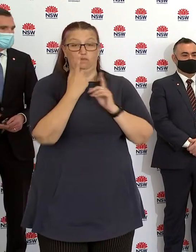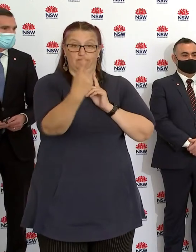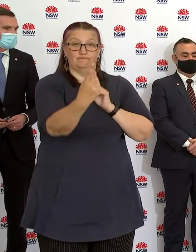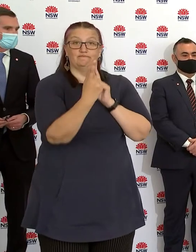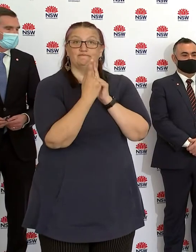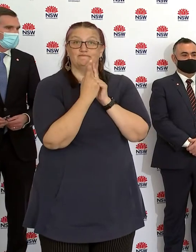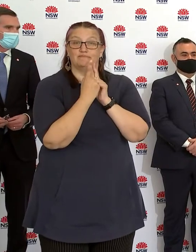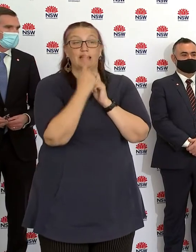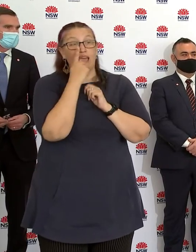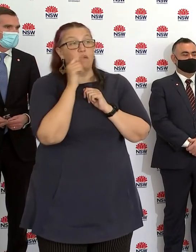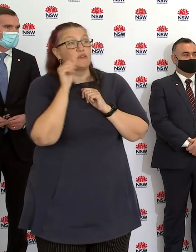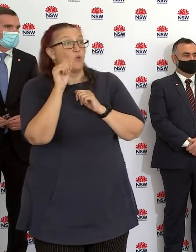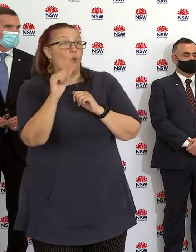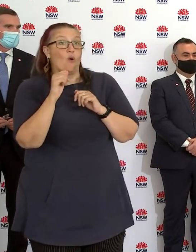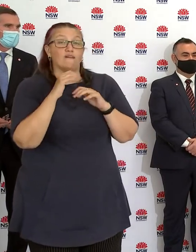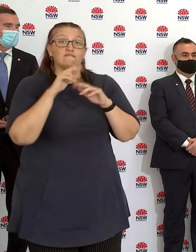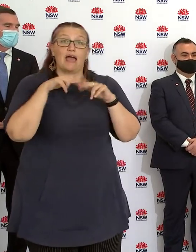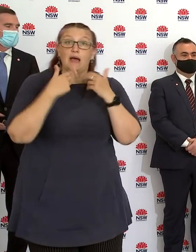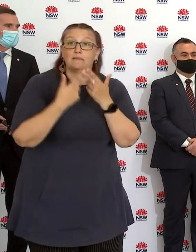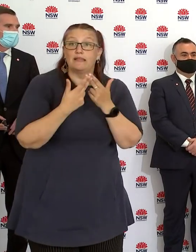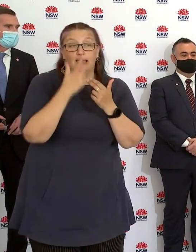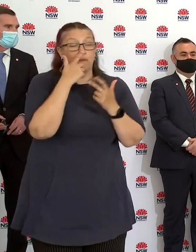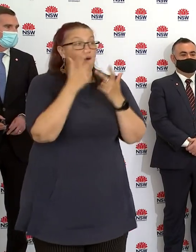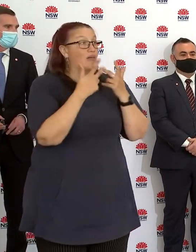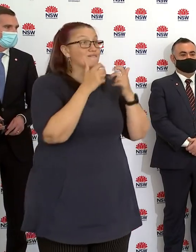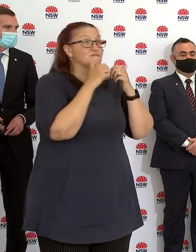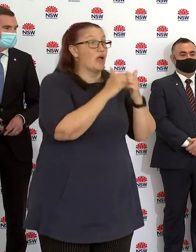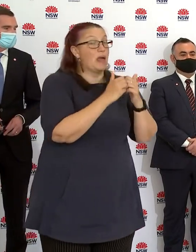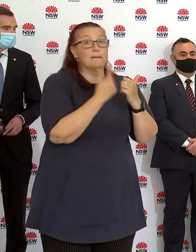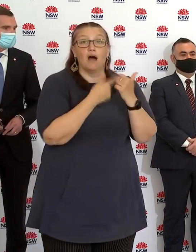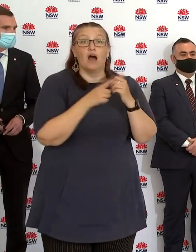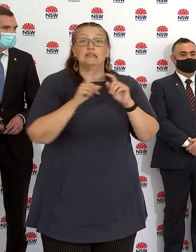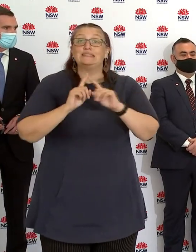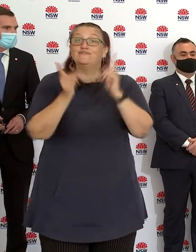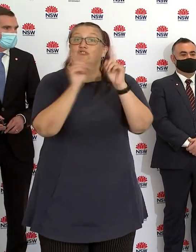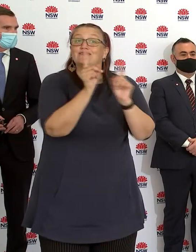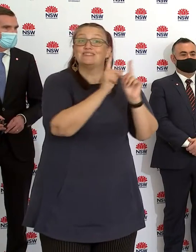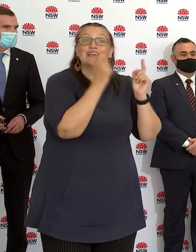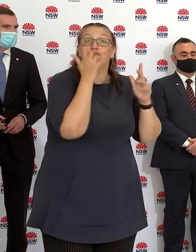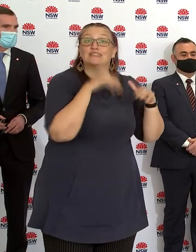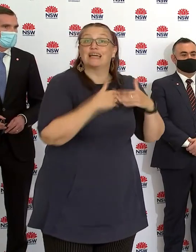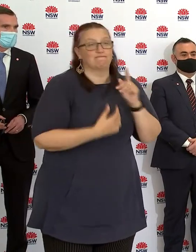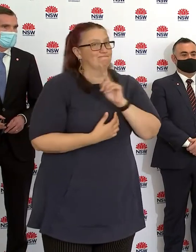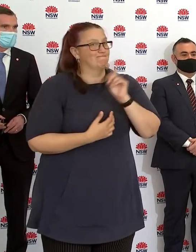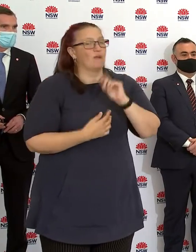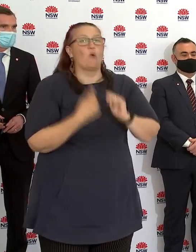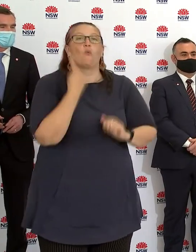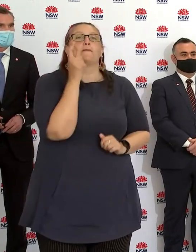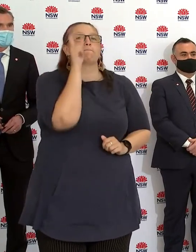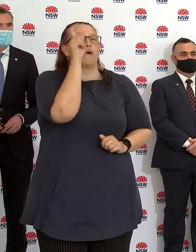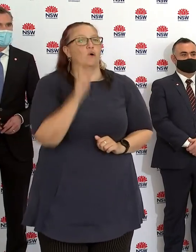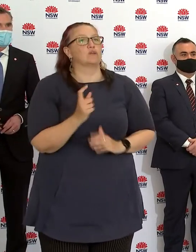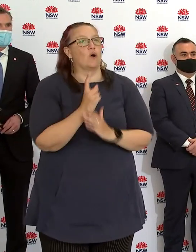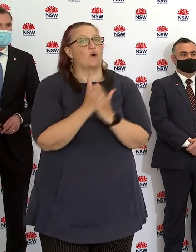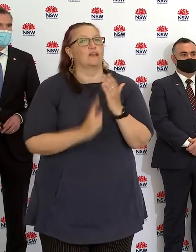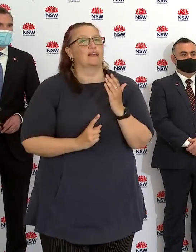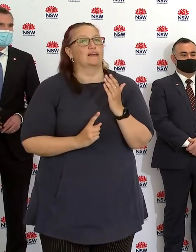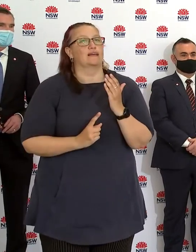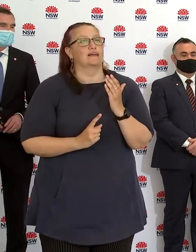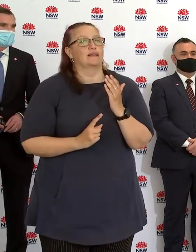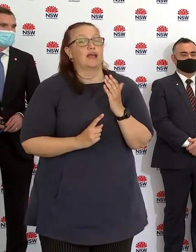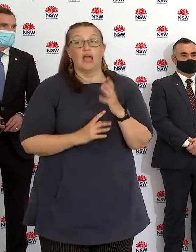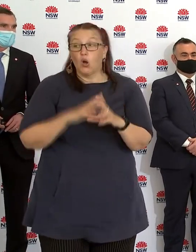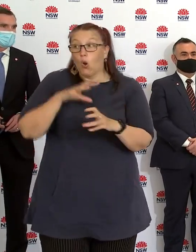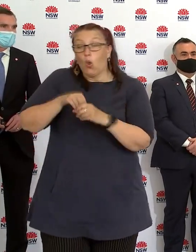it can be a family member, it can be a member of another household. But it has to be one person and it has to be outside of those eight local government